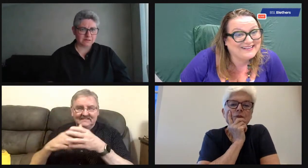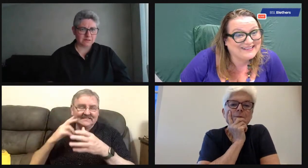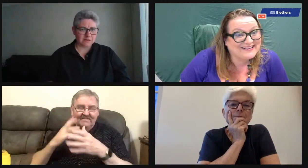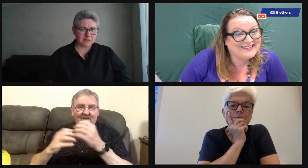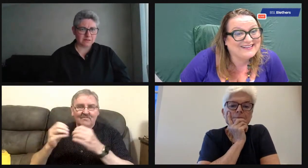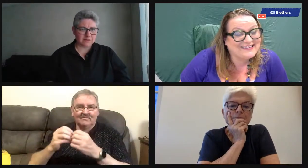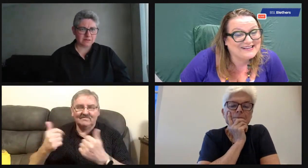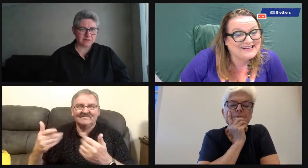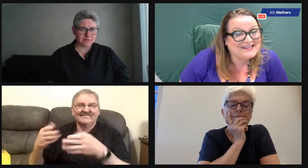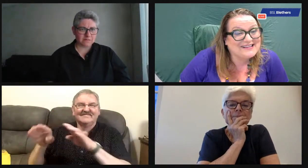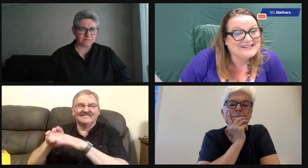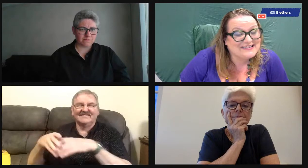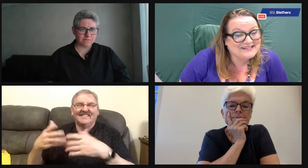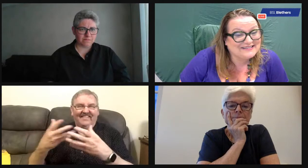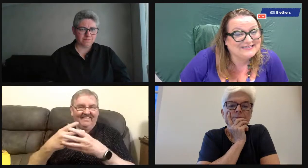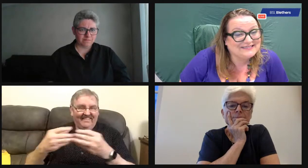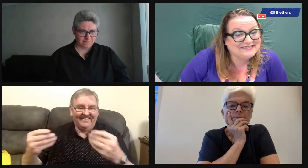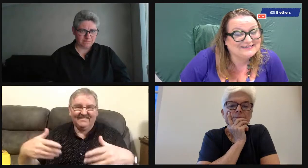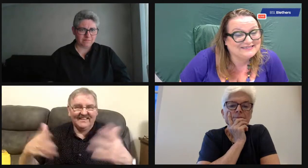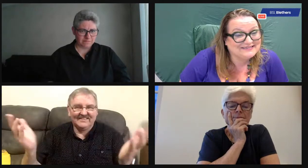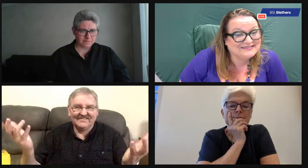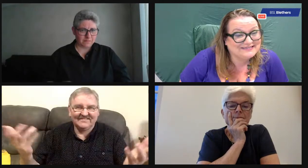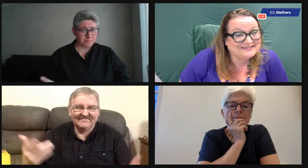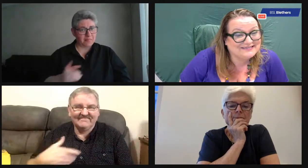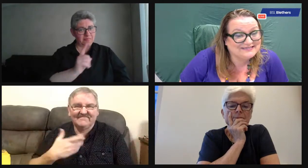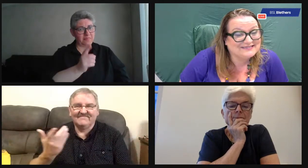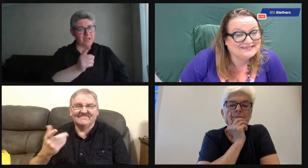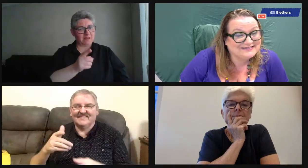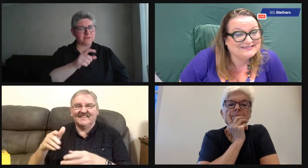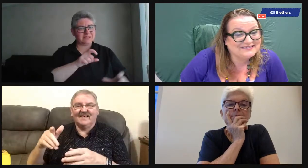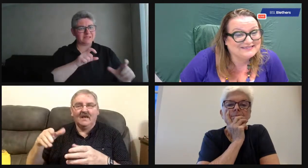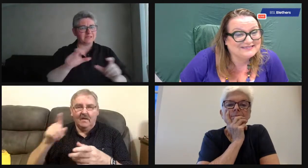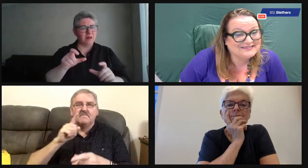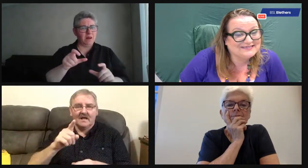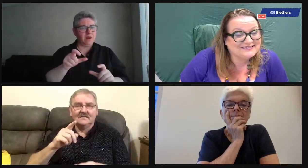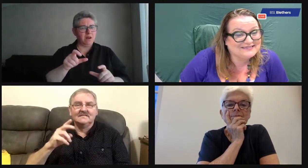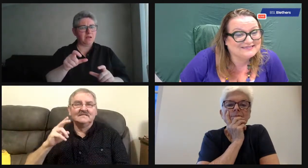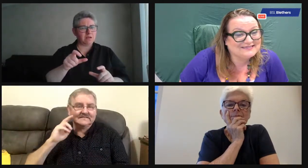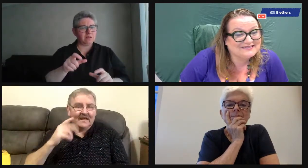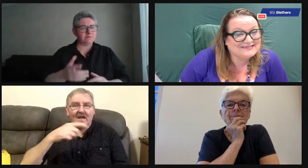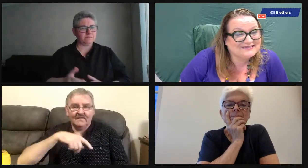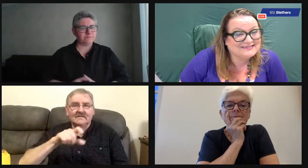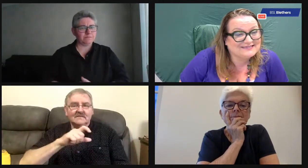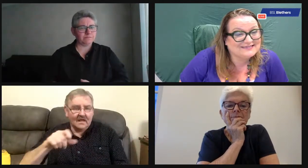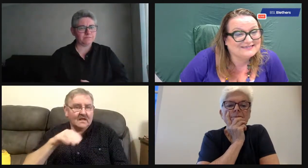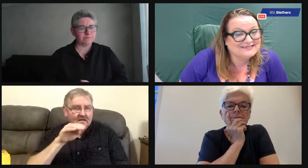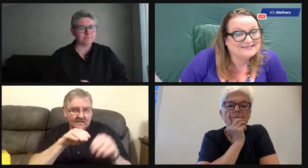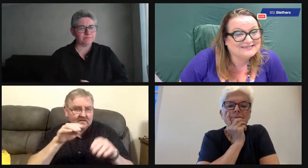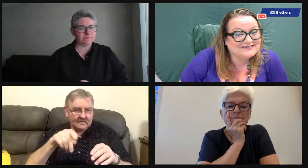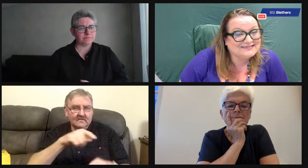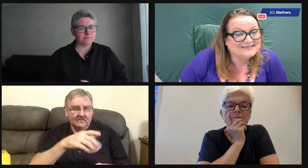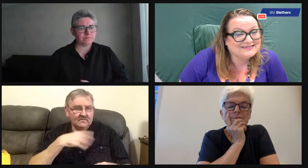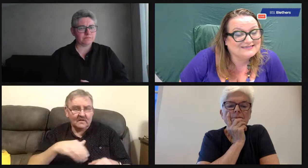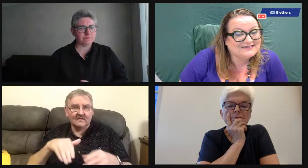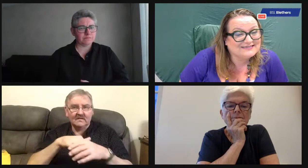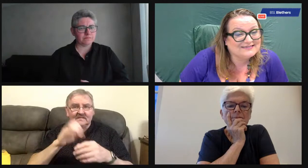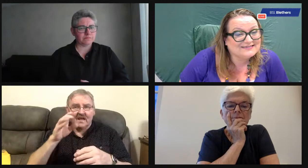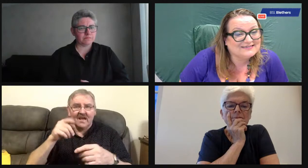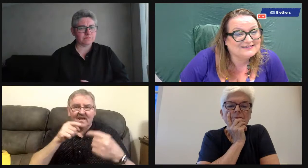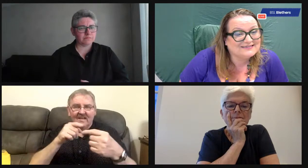the boards were clean, chalk was there. But when that deaf club closed, that kind of finished. However, our deaf club we've got just